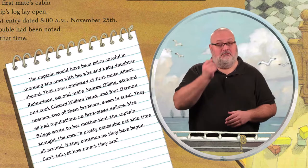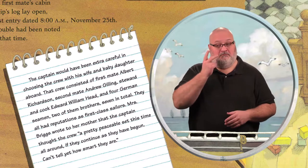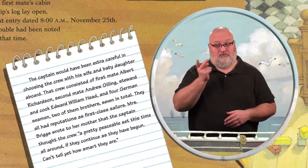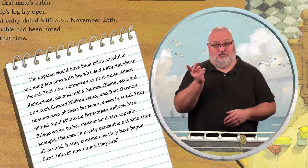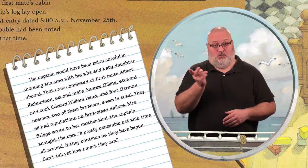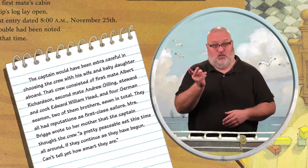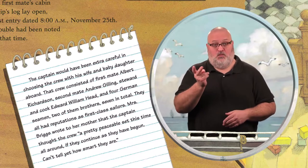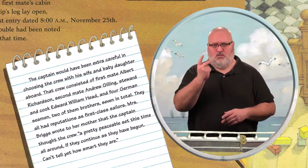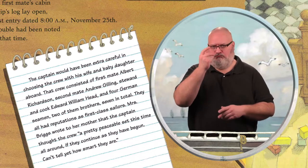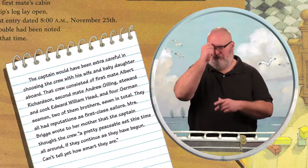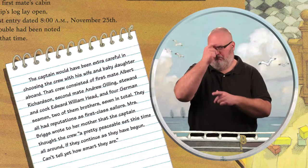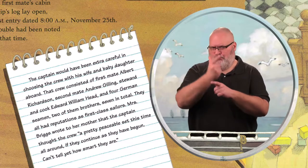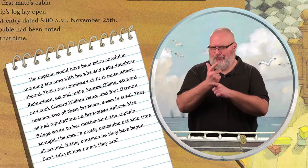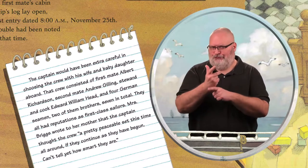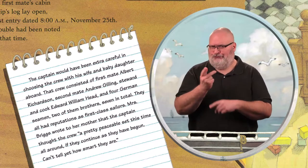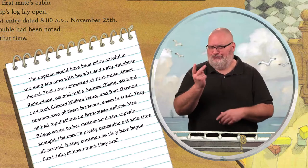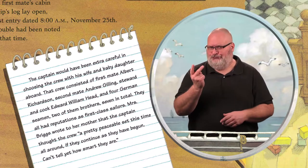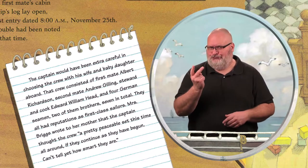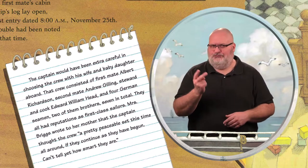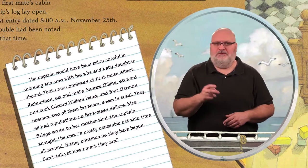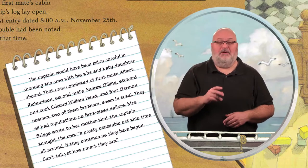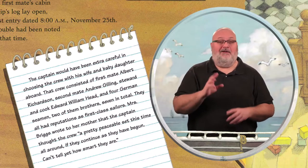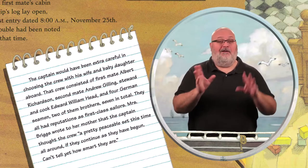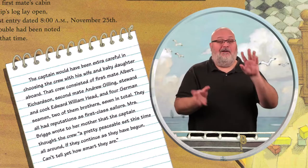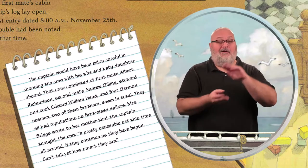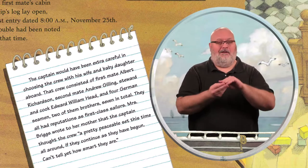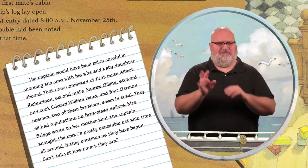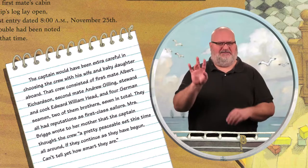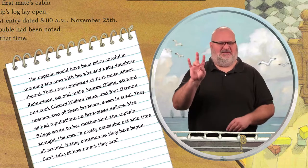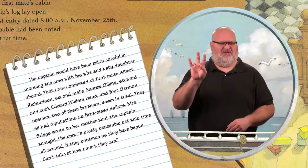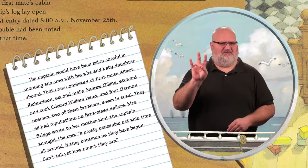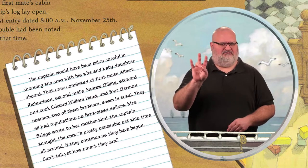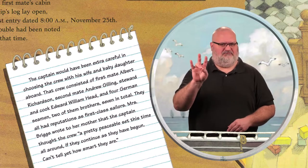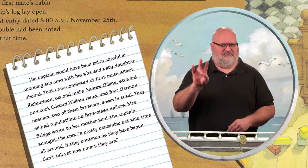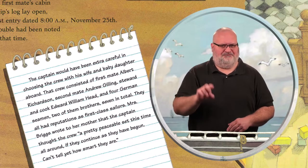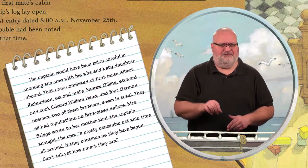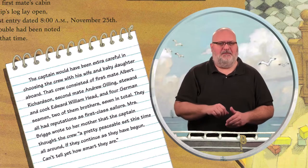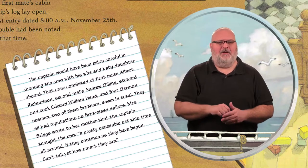two of them brothers, seven in total.